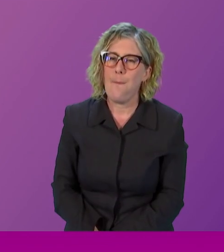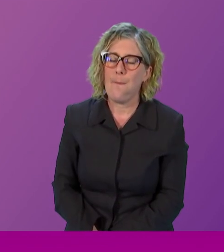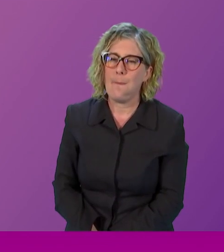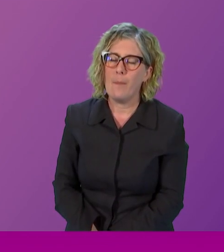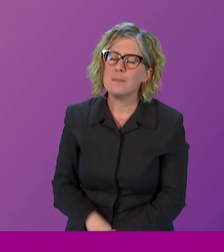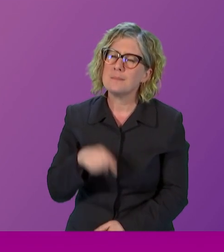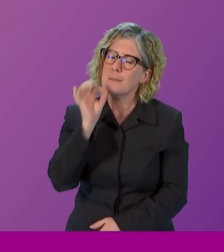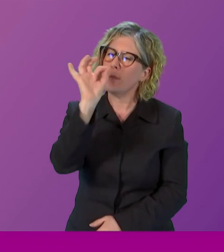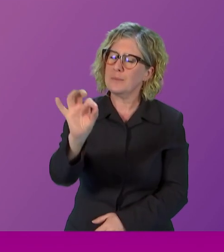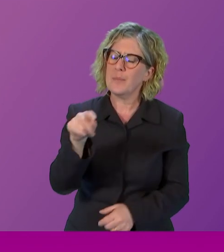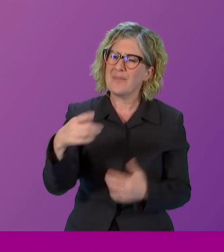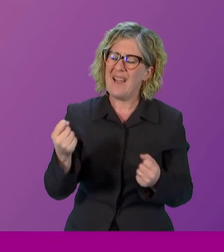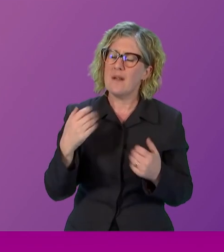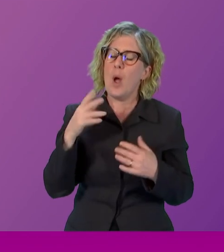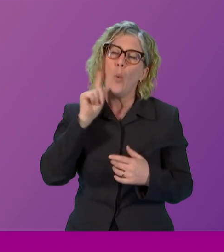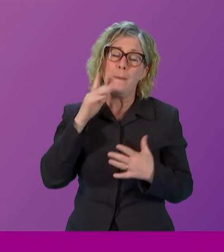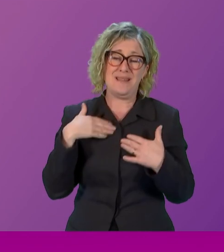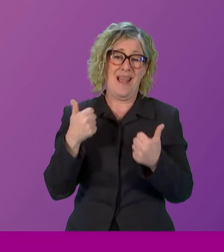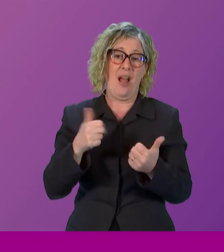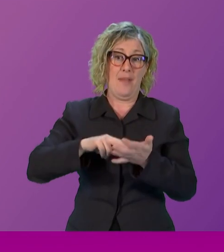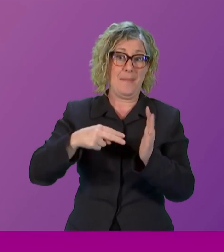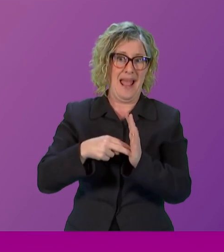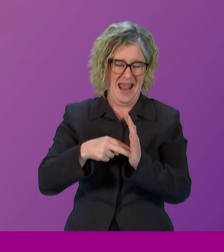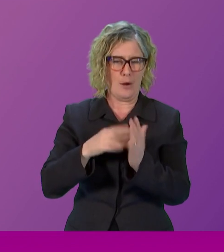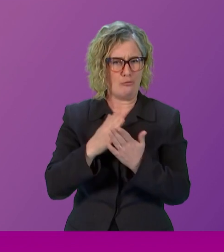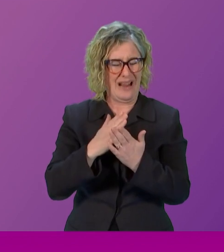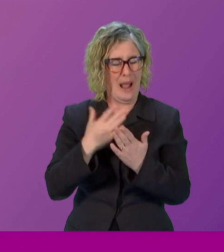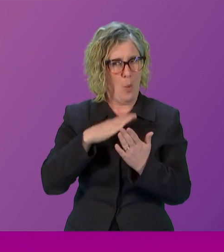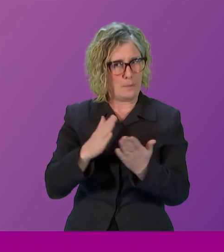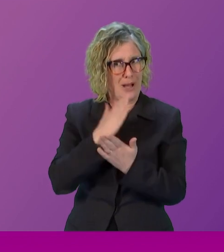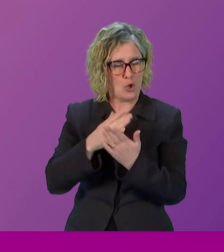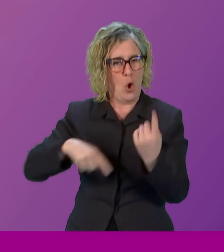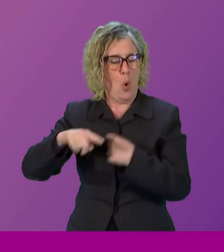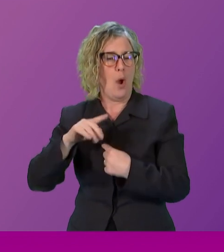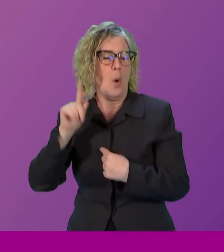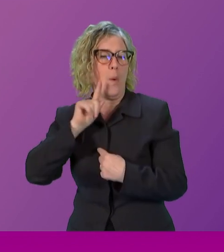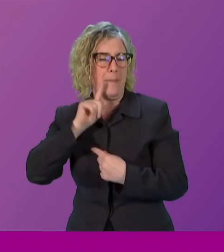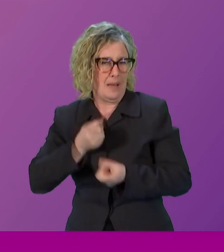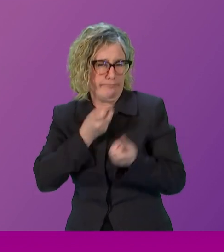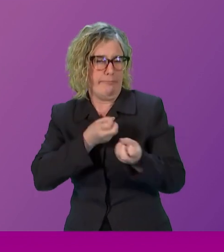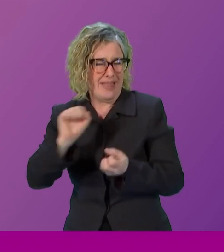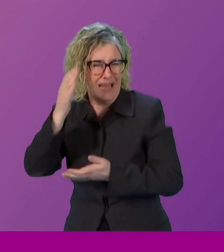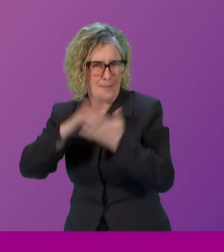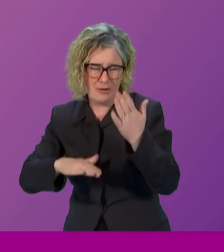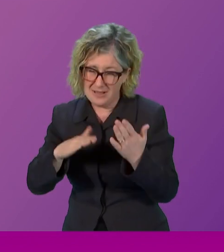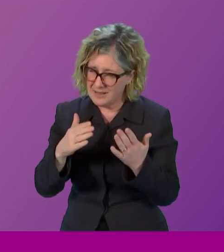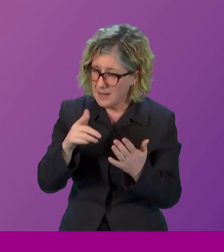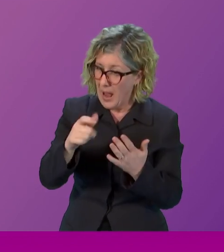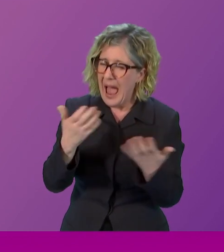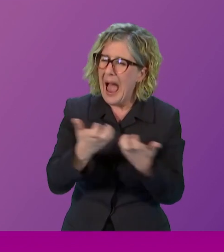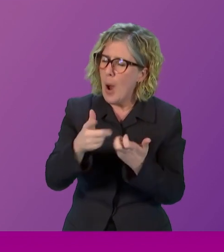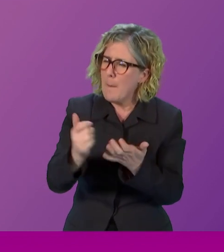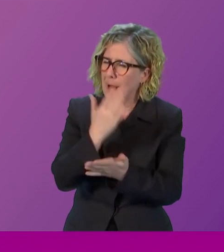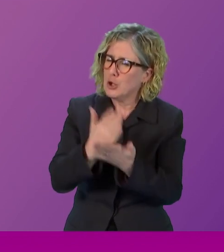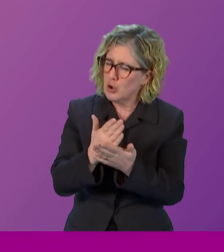Plan was originally created with women's voices at its core. Could you please explain how you will ensure women's lived experiences will remain embedded in this?